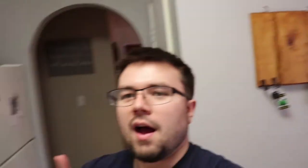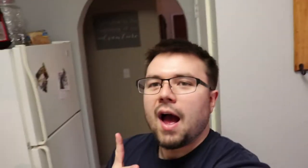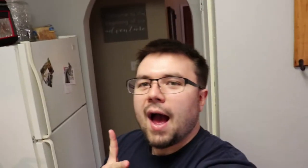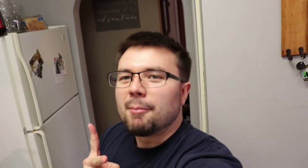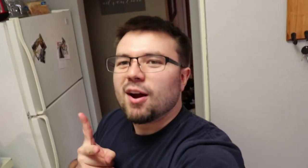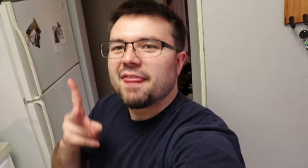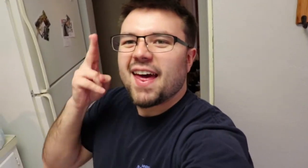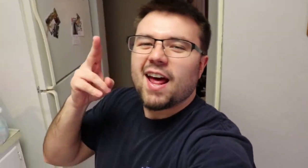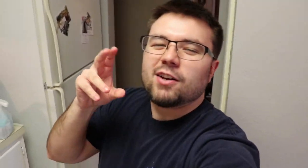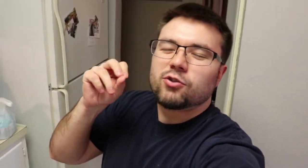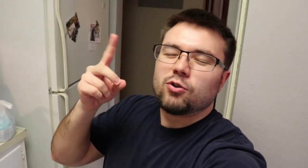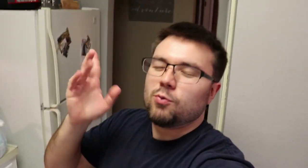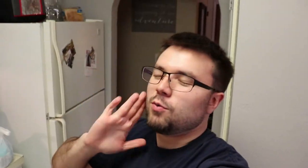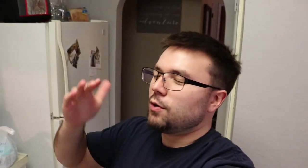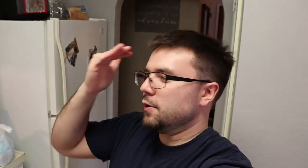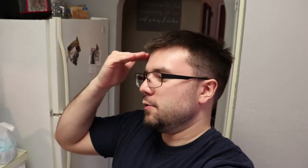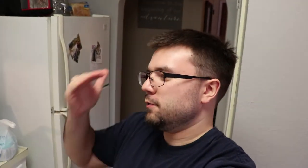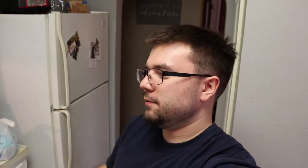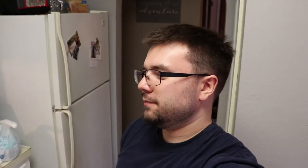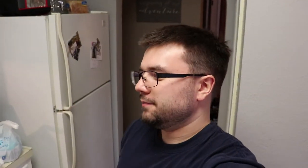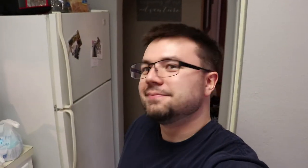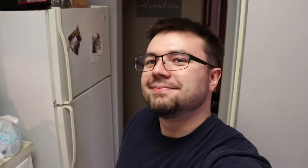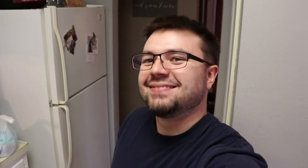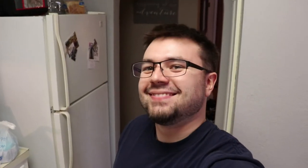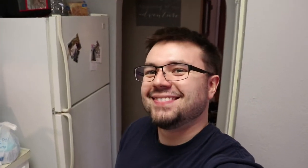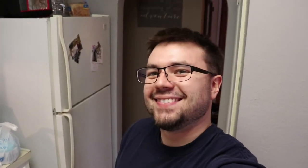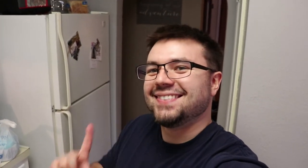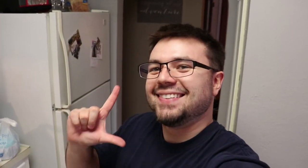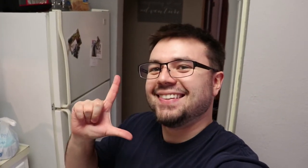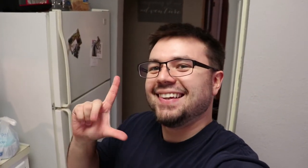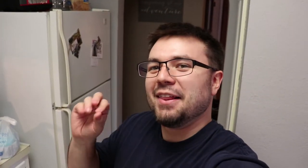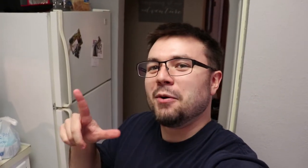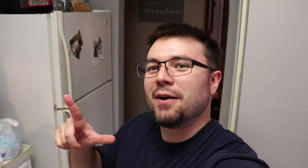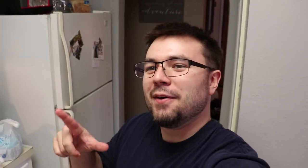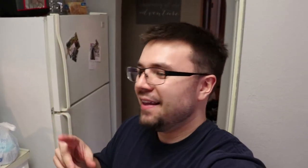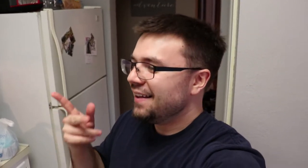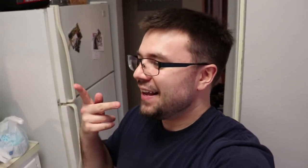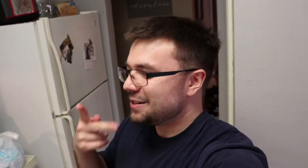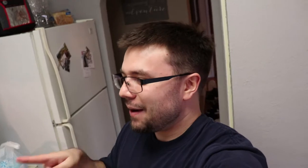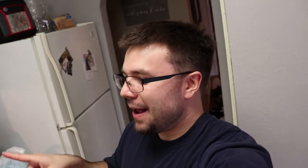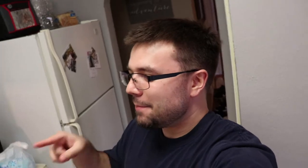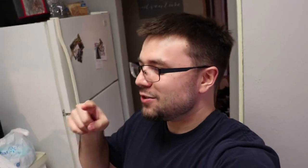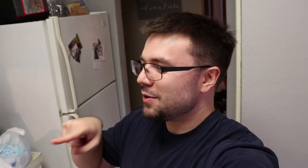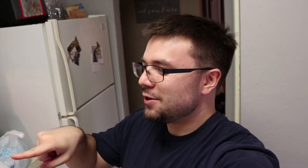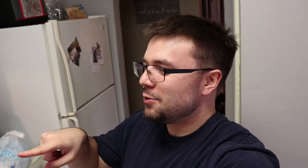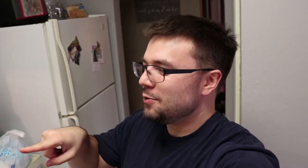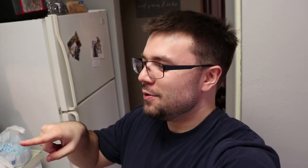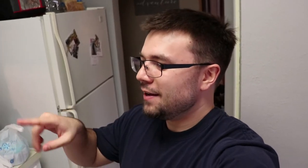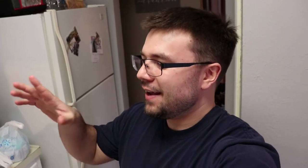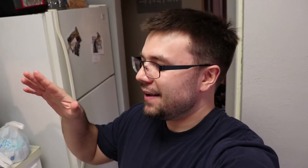i'm cutting that out so no one will know lol that's what happens when you hey